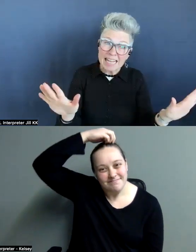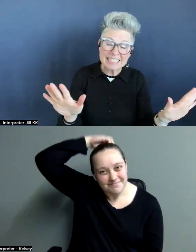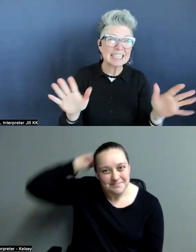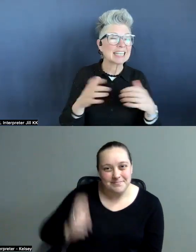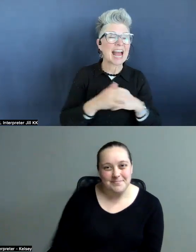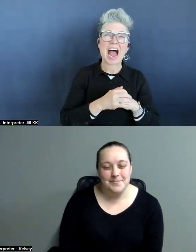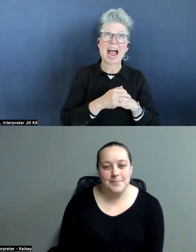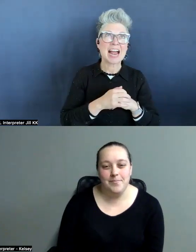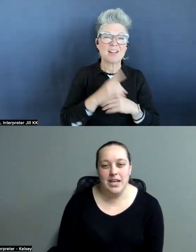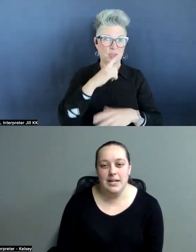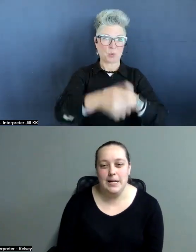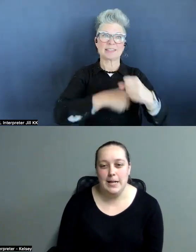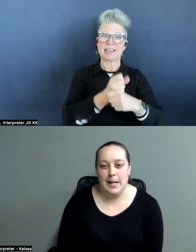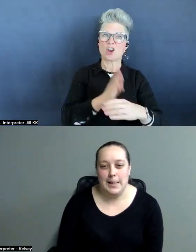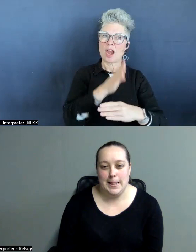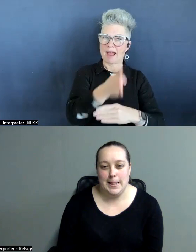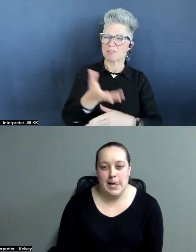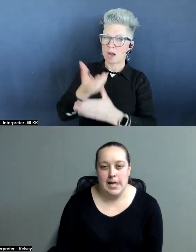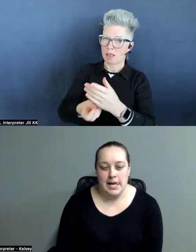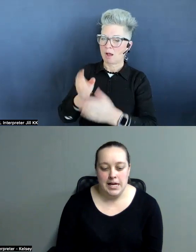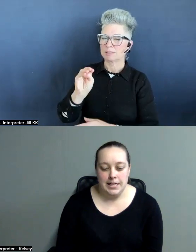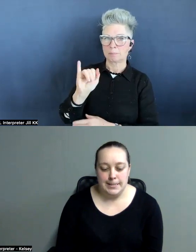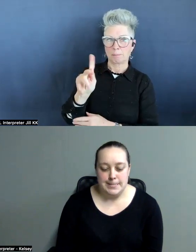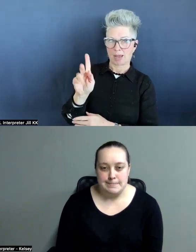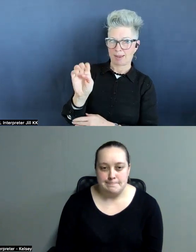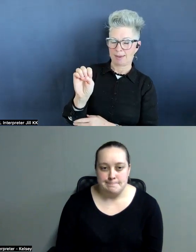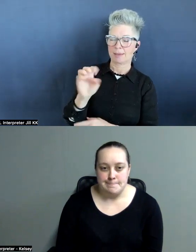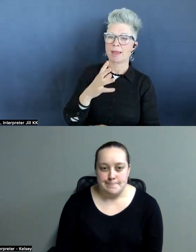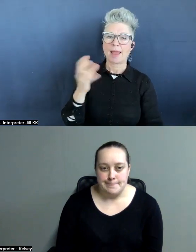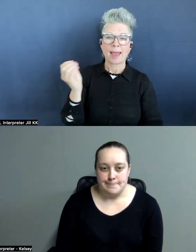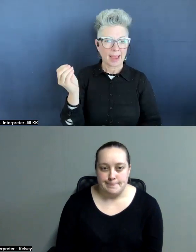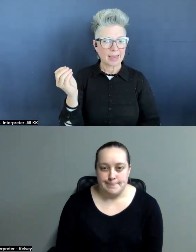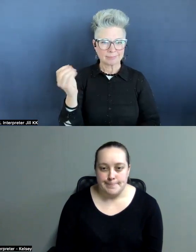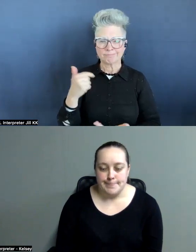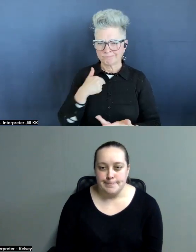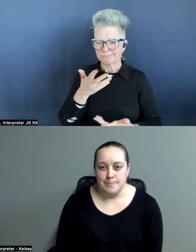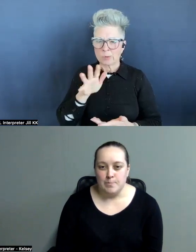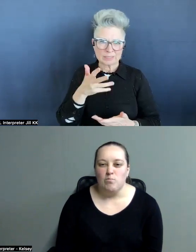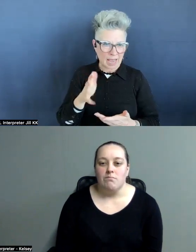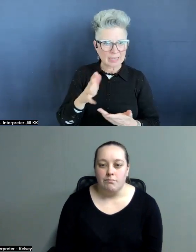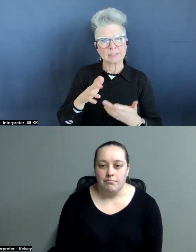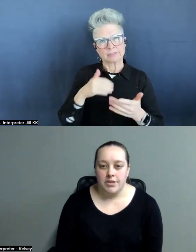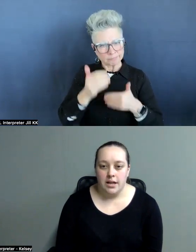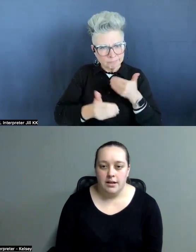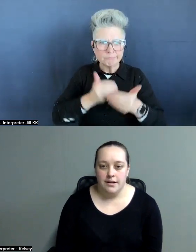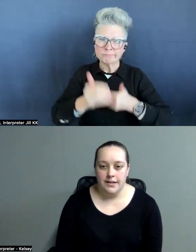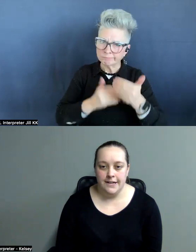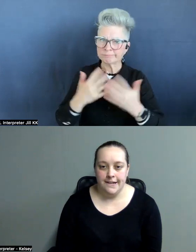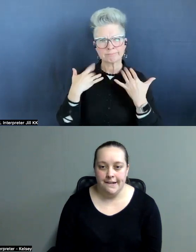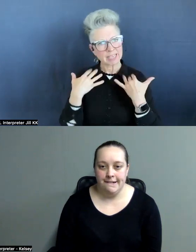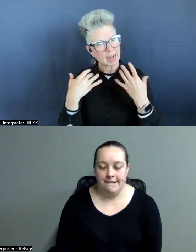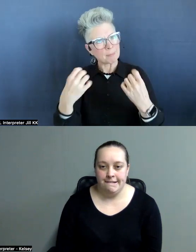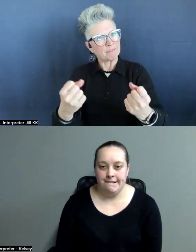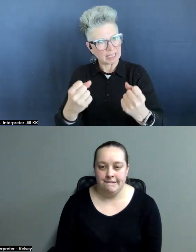was the year after I had lost Mike. And, you know, I was kind of getting back on my feet a little at that point.